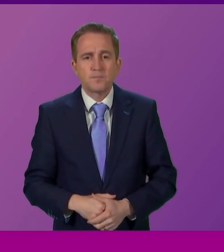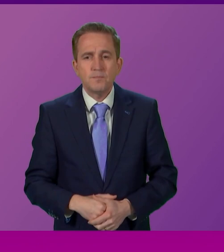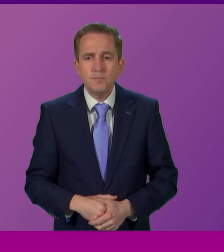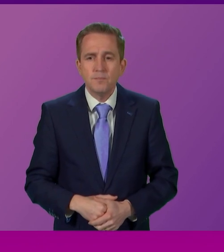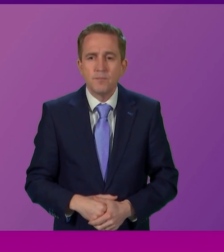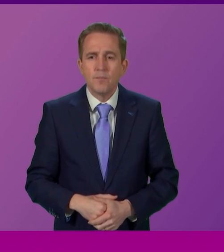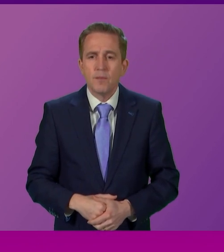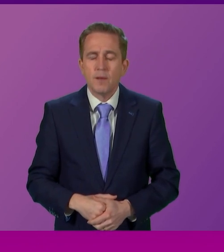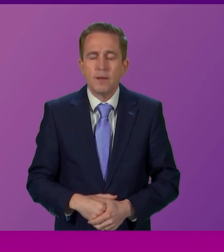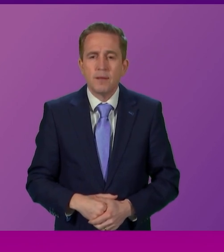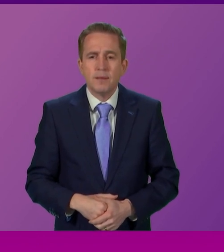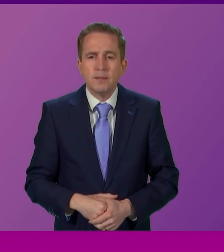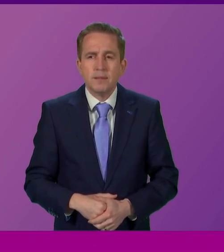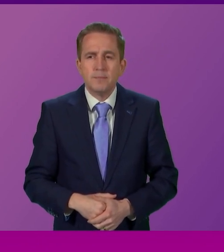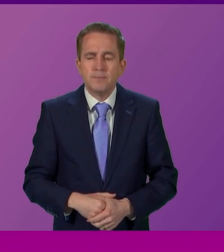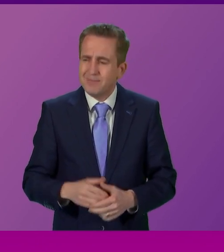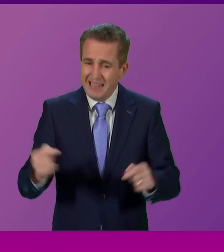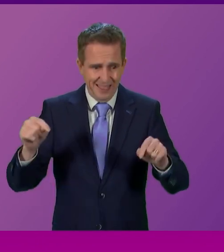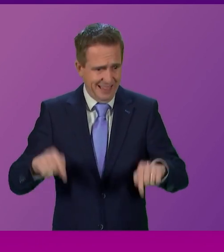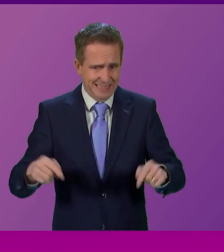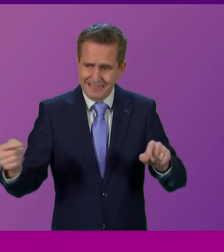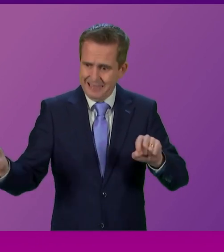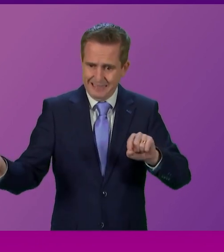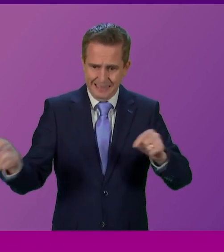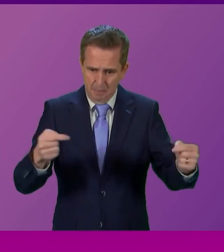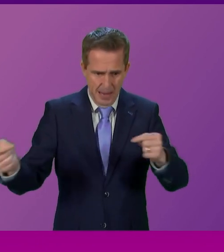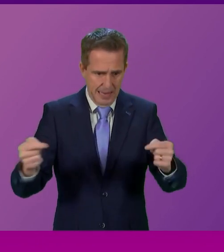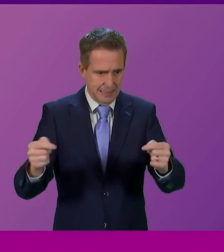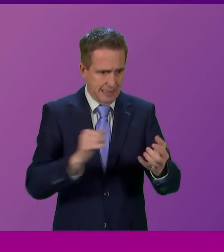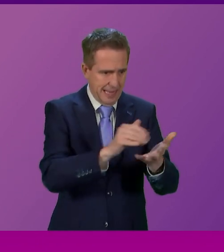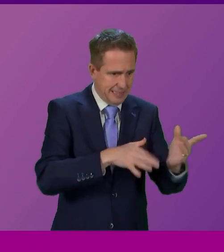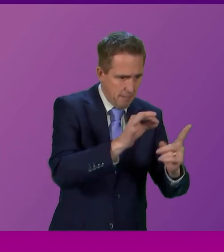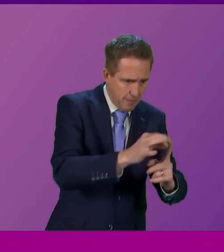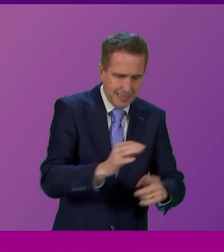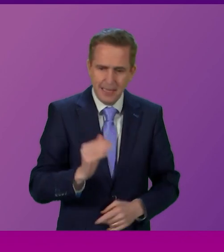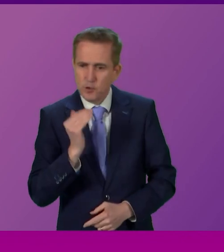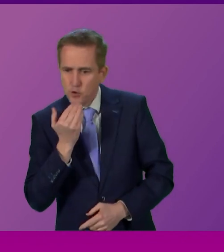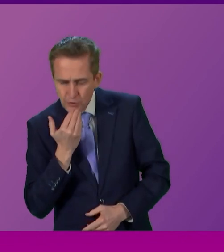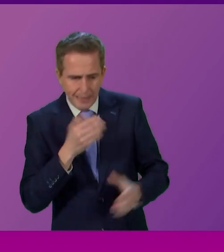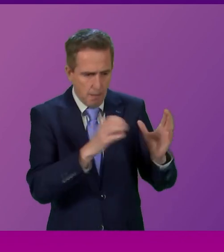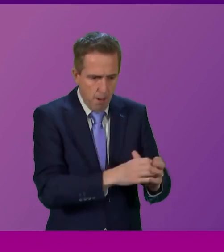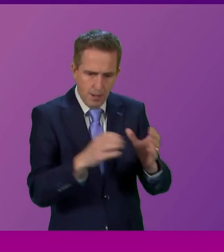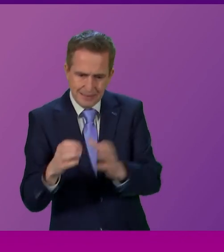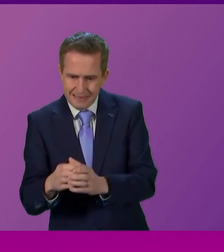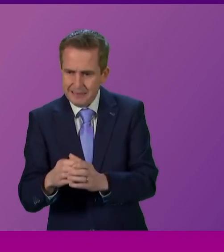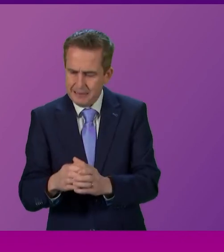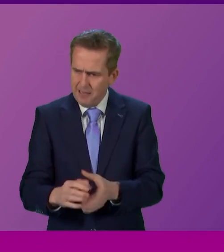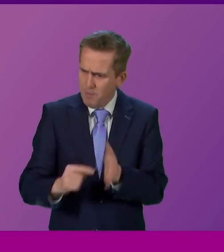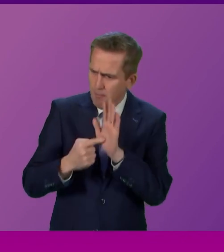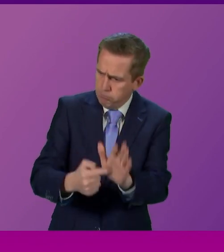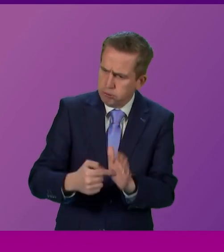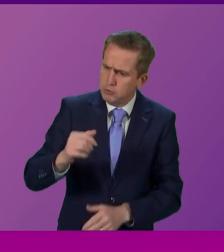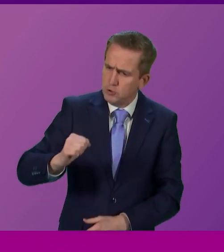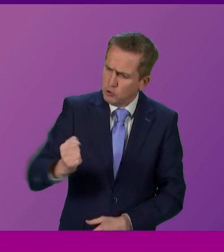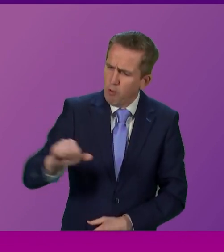Presiding officer, throughout the debate from SNP and Green members, they have been keen to assert what Scotland needs and